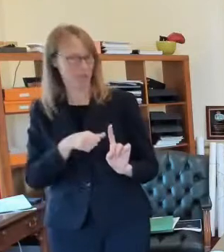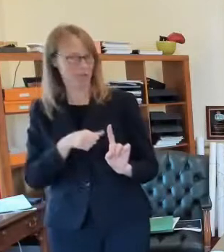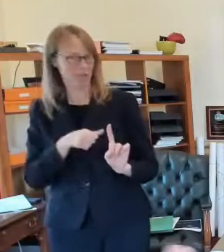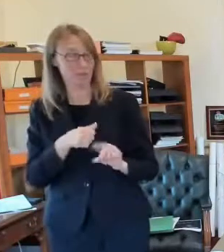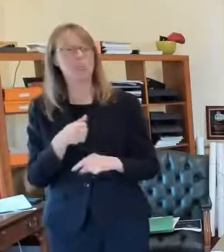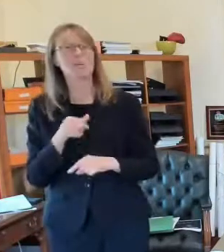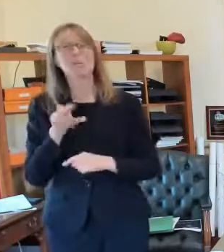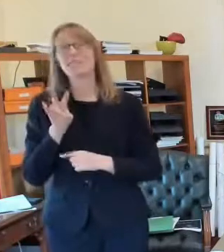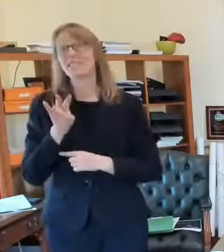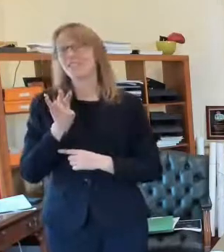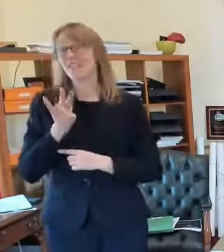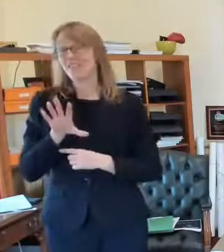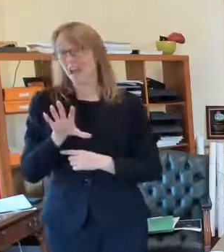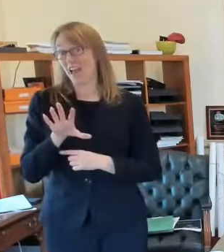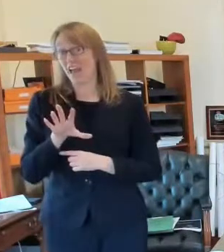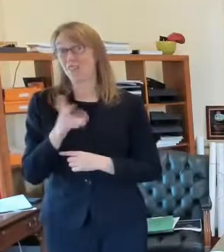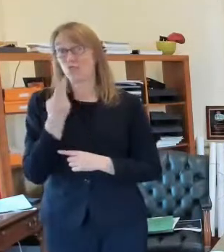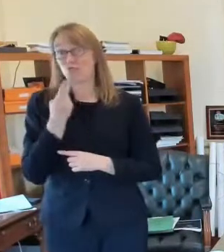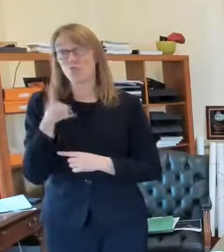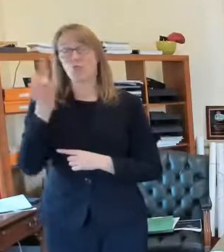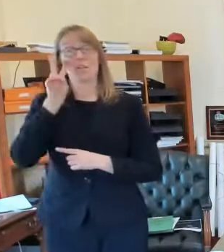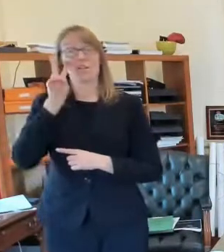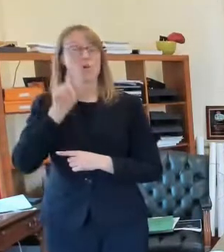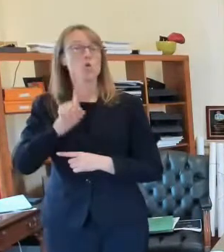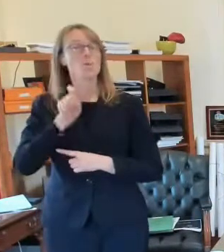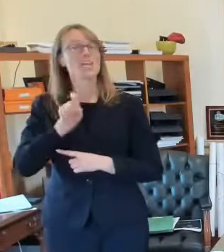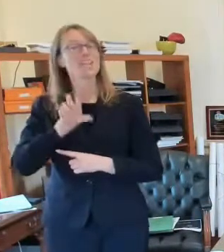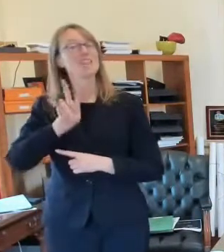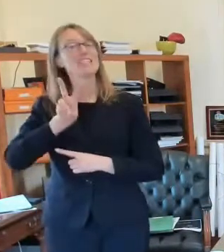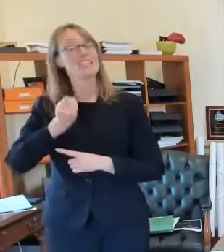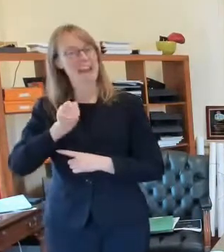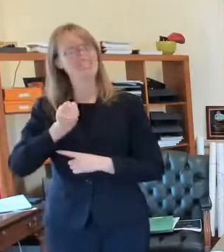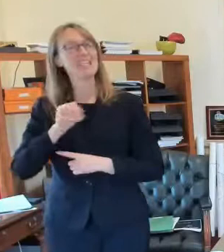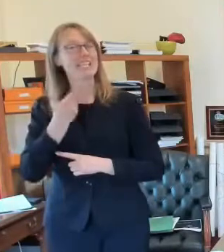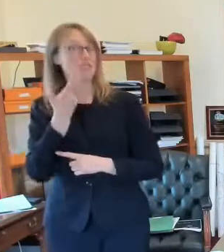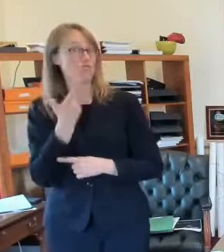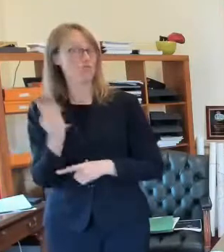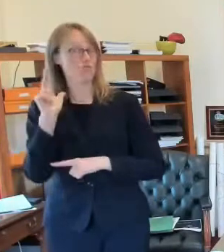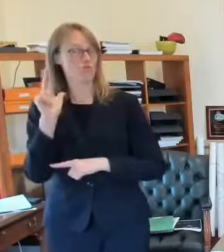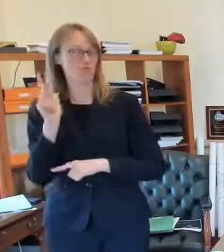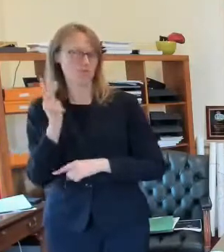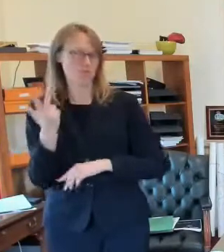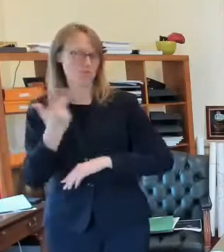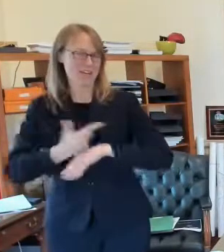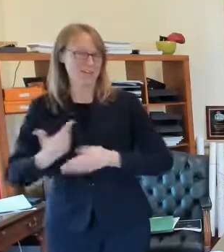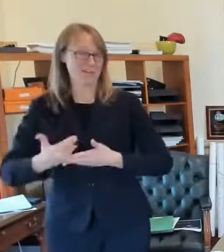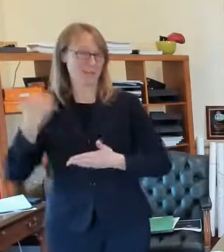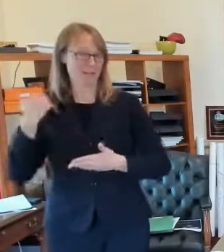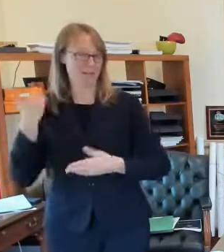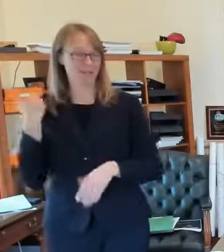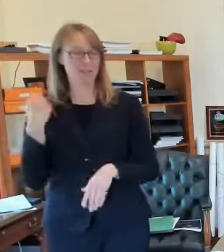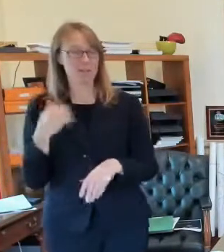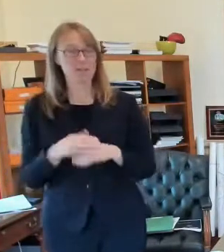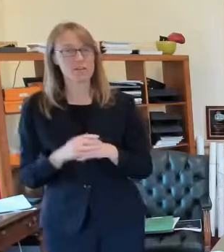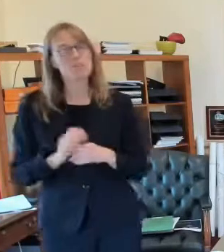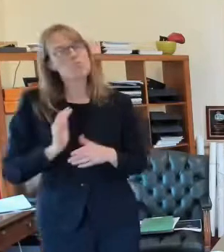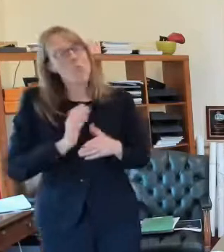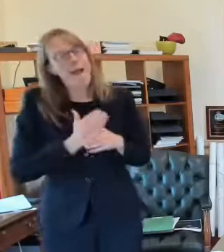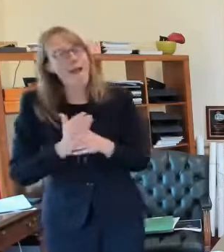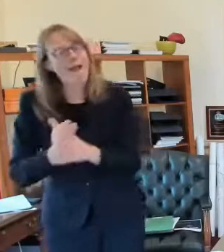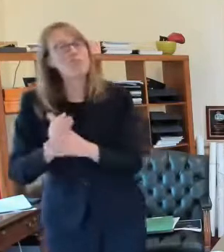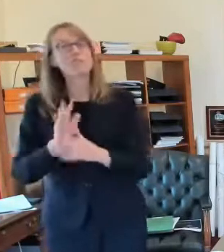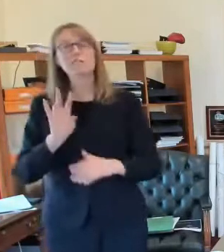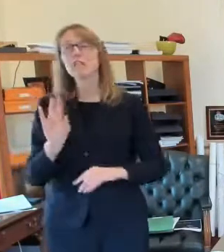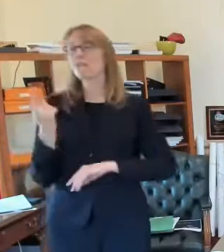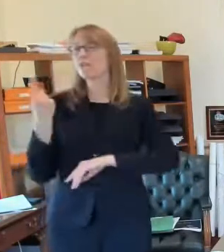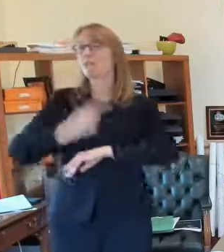170 the day before that so our average number of cases per day per seven day rolling average